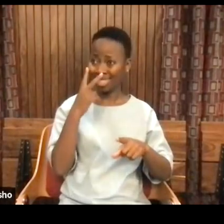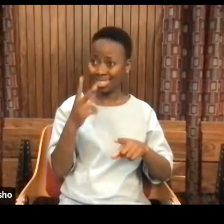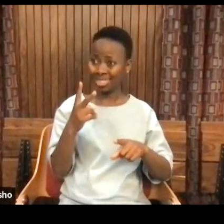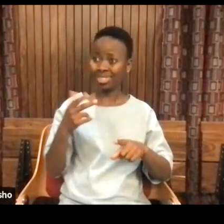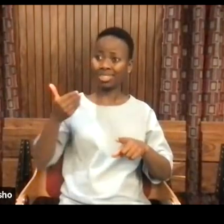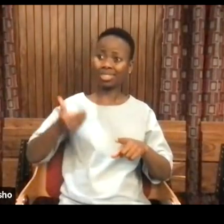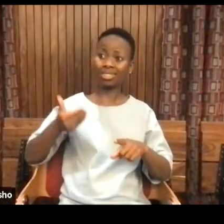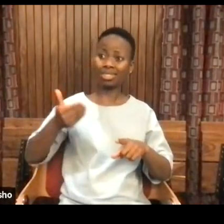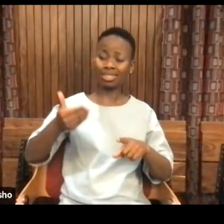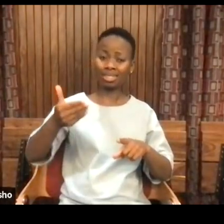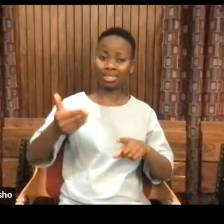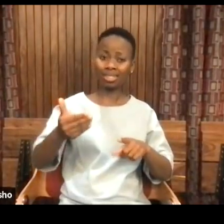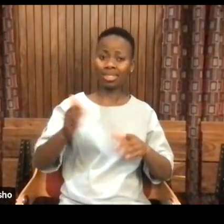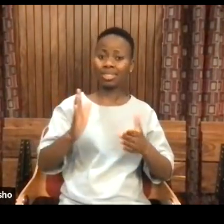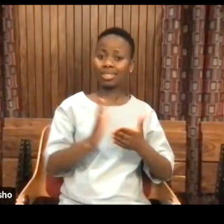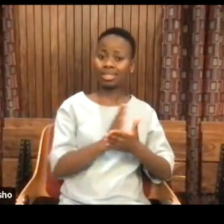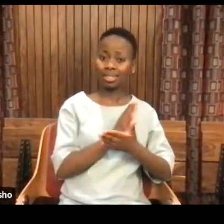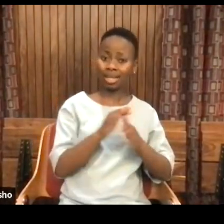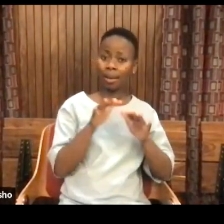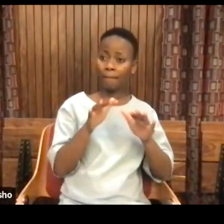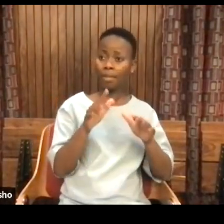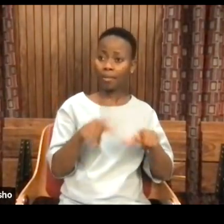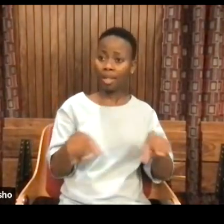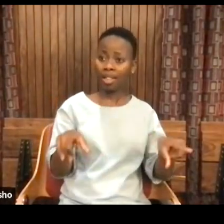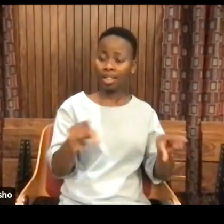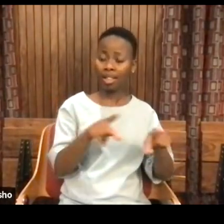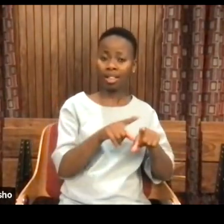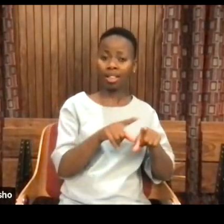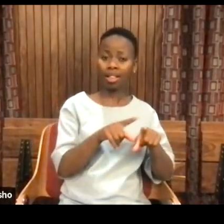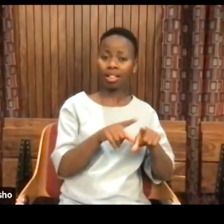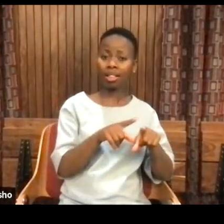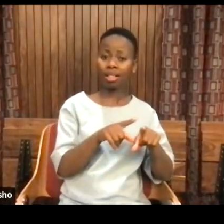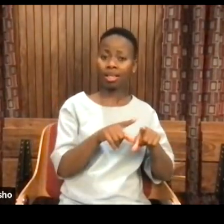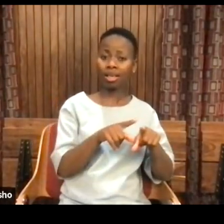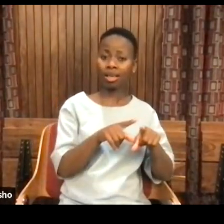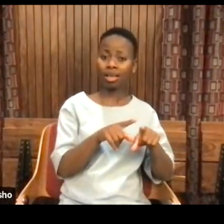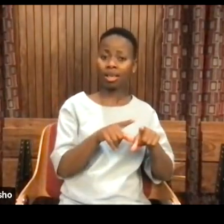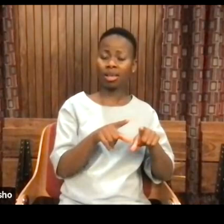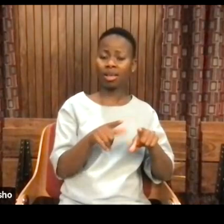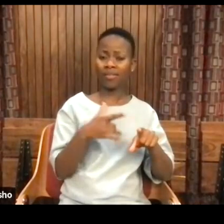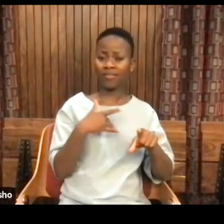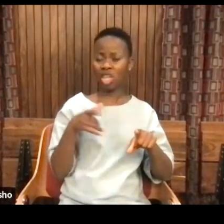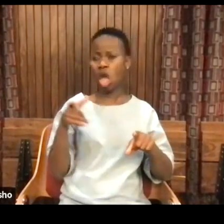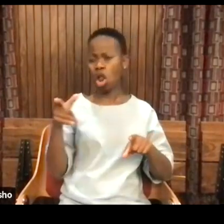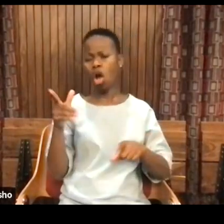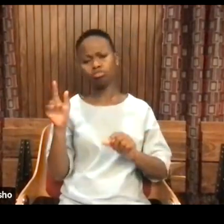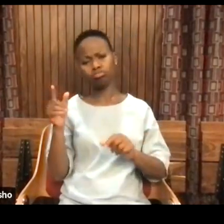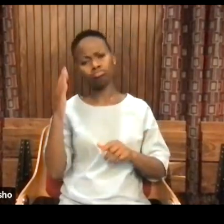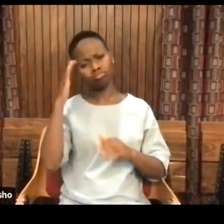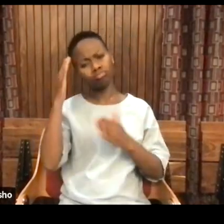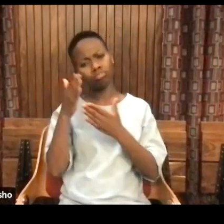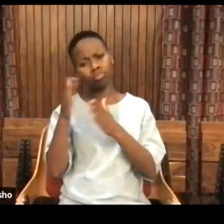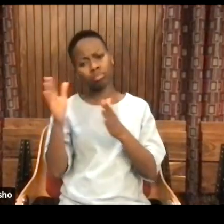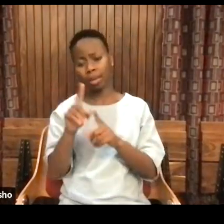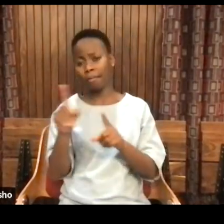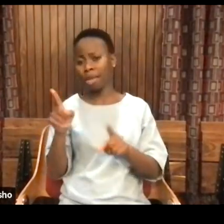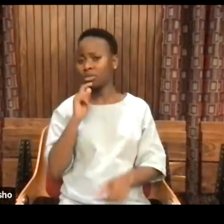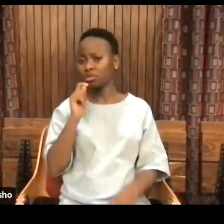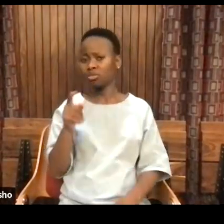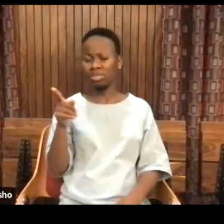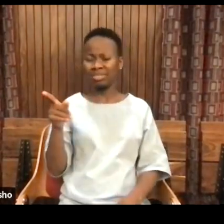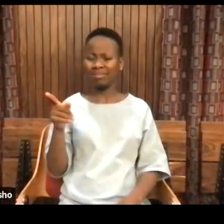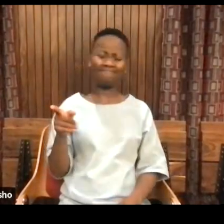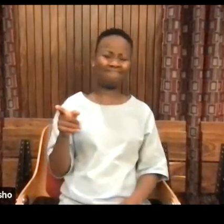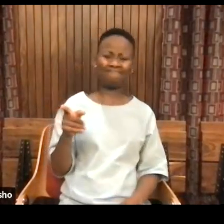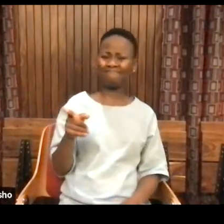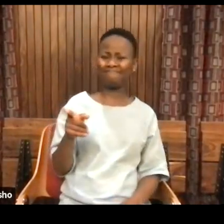of the people who are supposedly on the right side, publicly, turn out to be absolute schmucks. And there become people